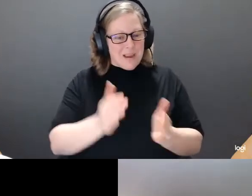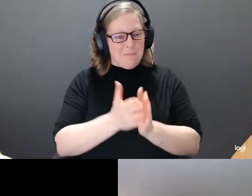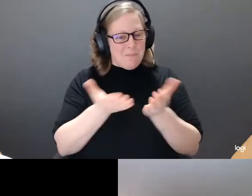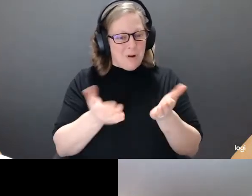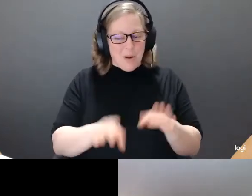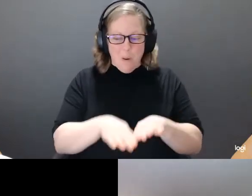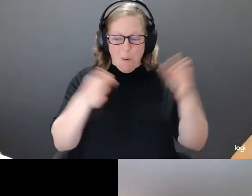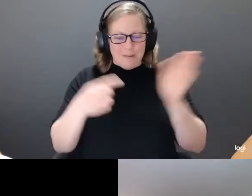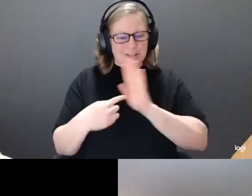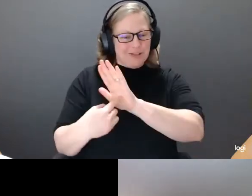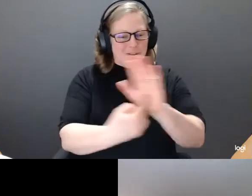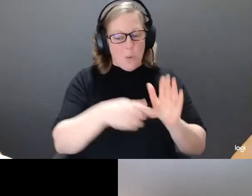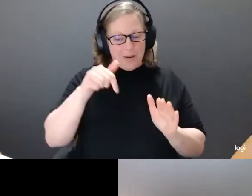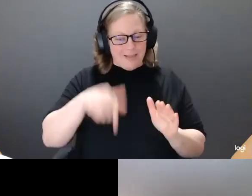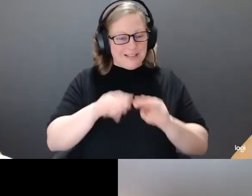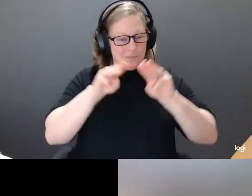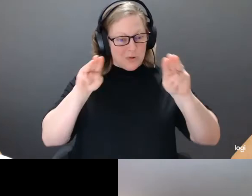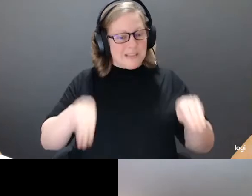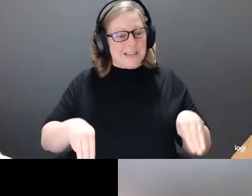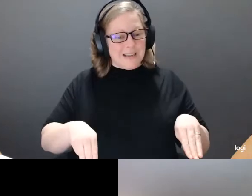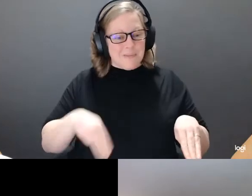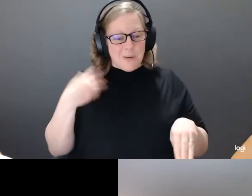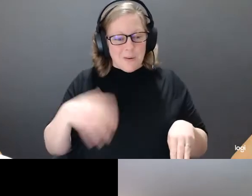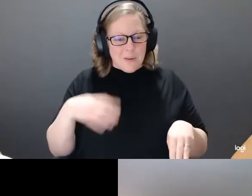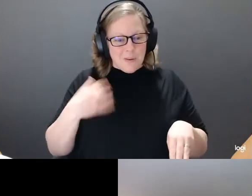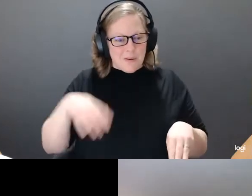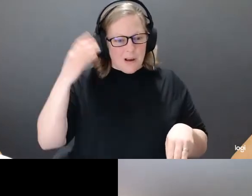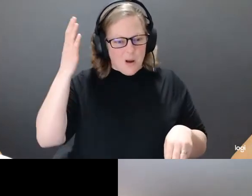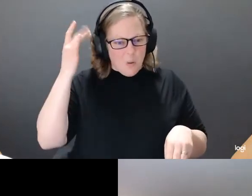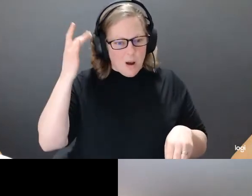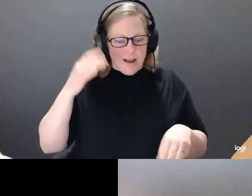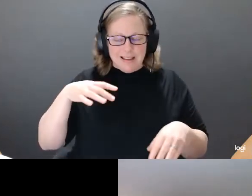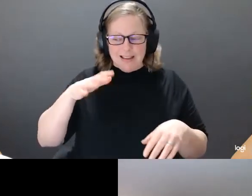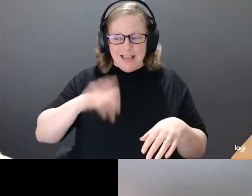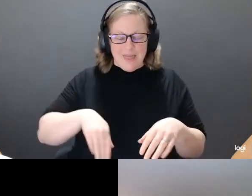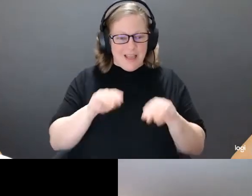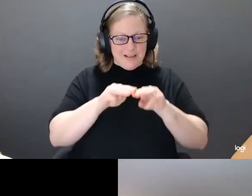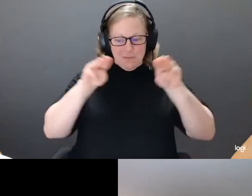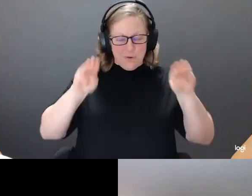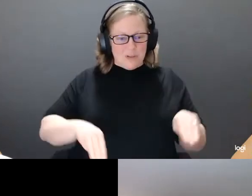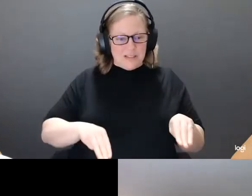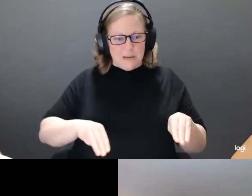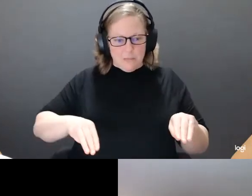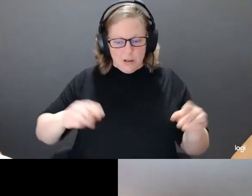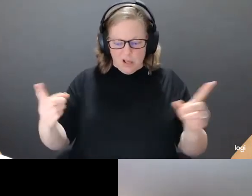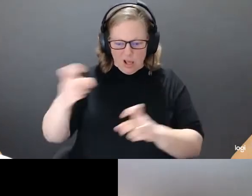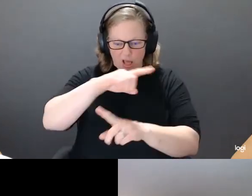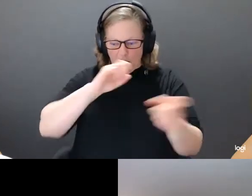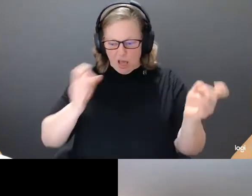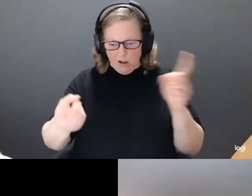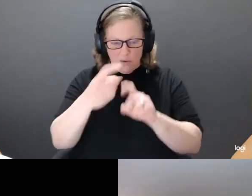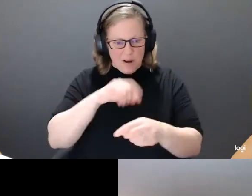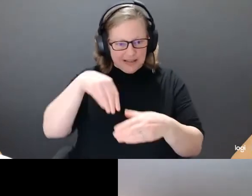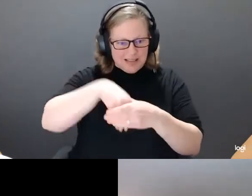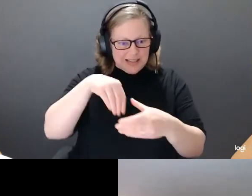museum because, to me, the building's disorienting interior reflects my disoriented efforts to untangle my life story